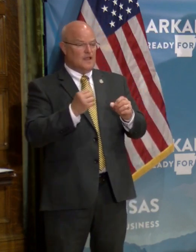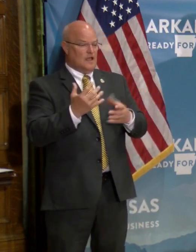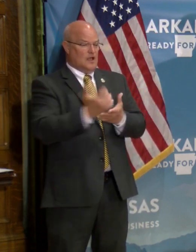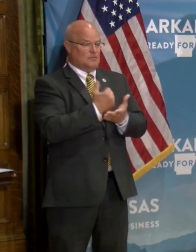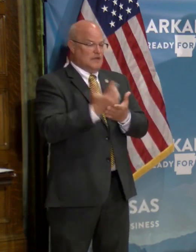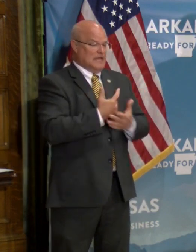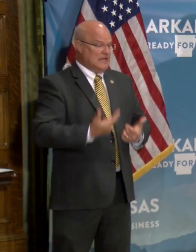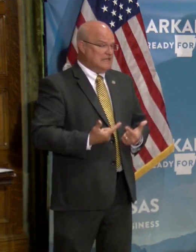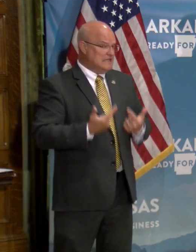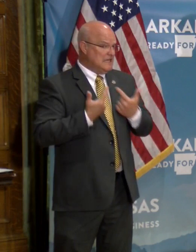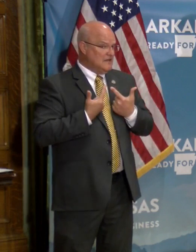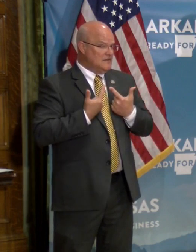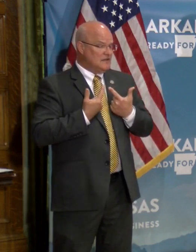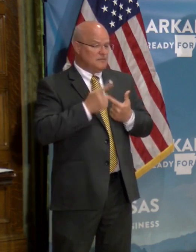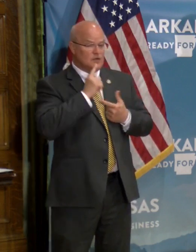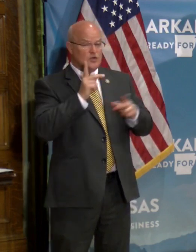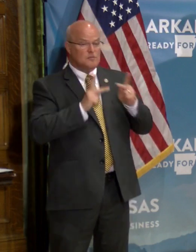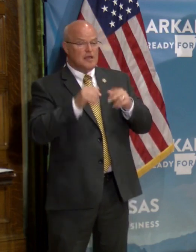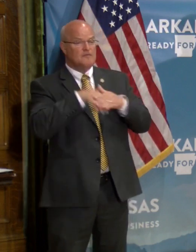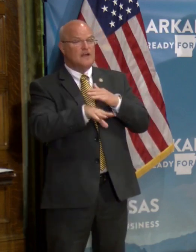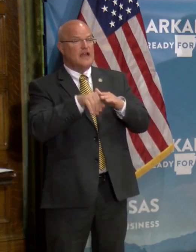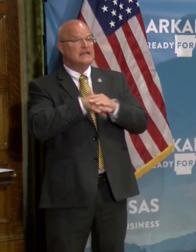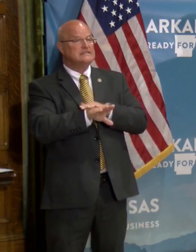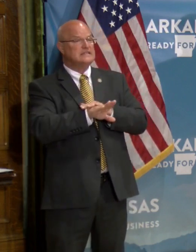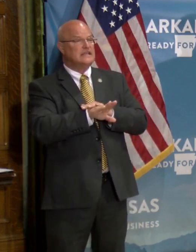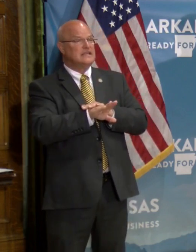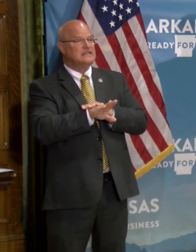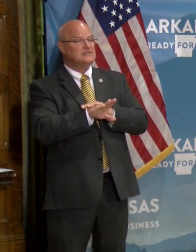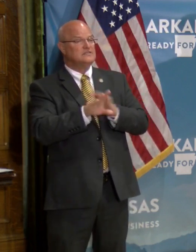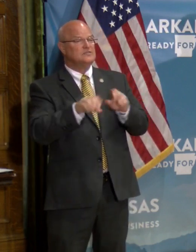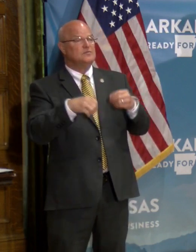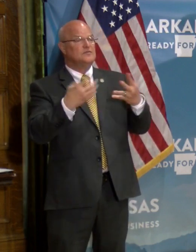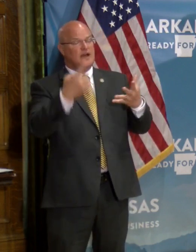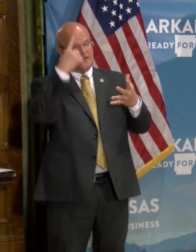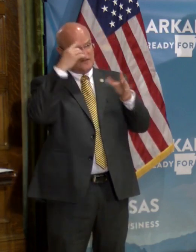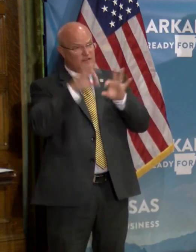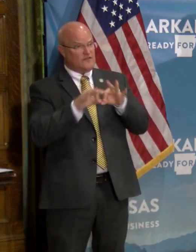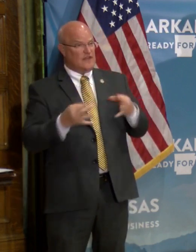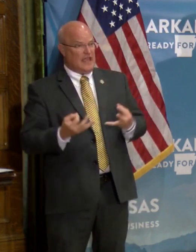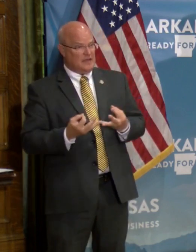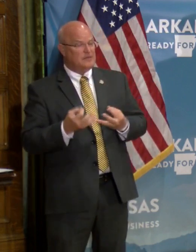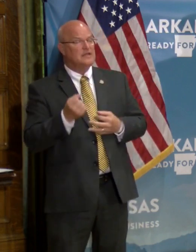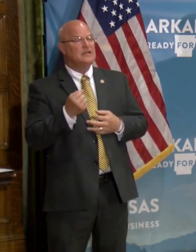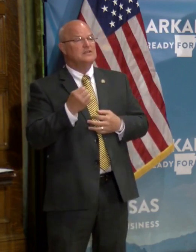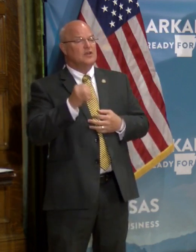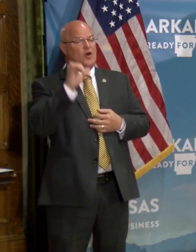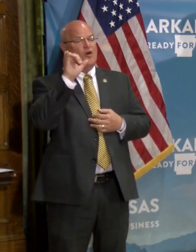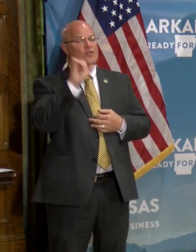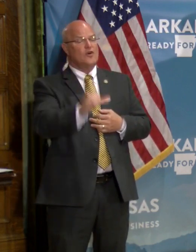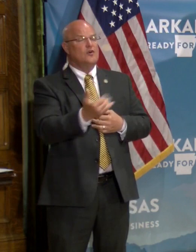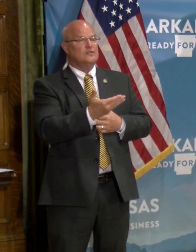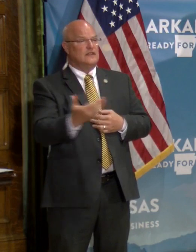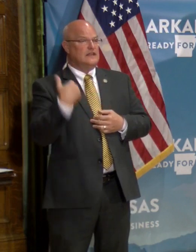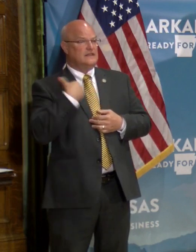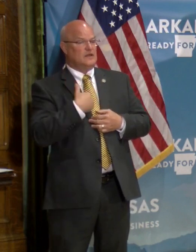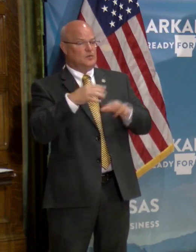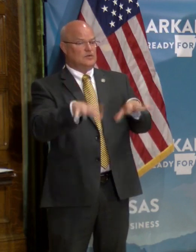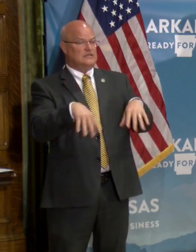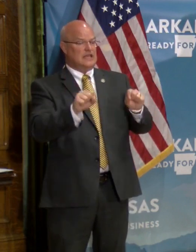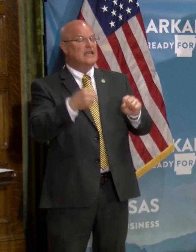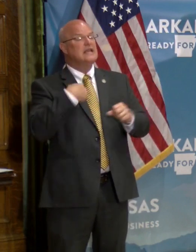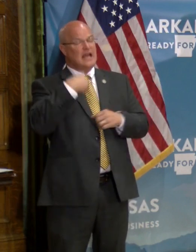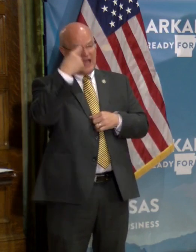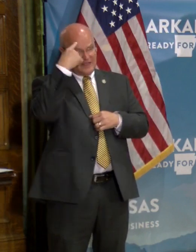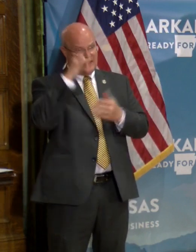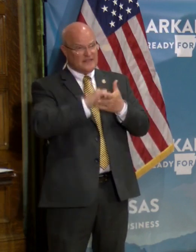living. We have to make sure people have an access, uh, to providing for their family. And so those are the steps that we're taking. And I